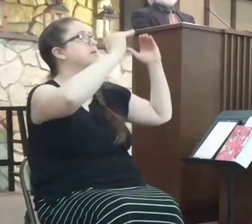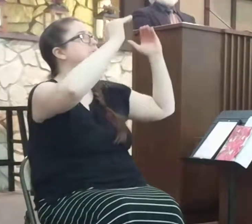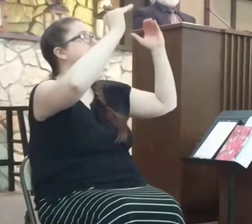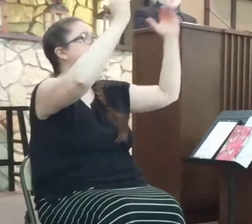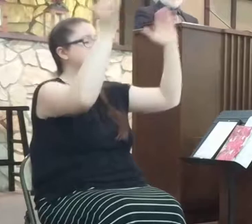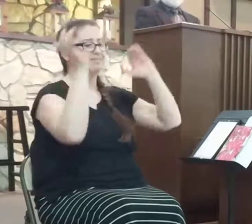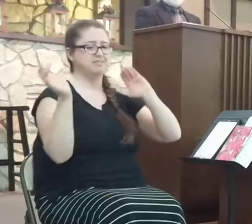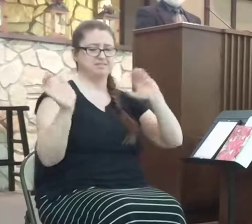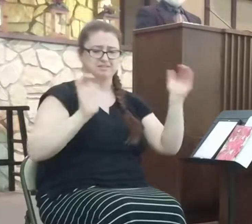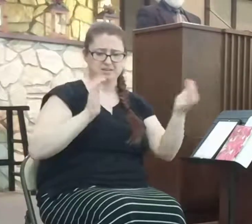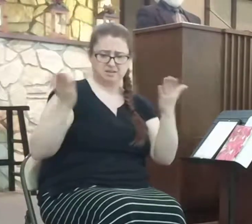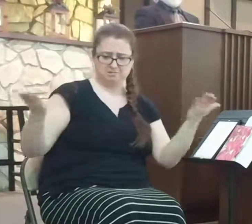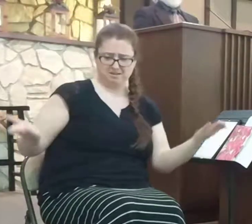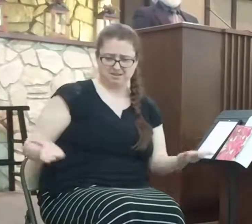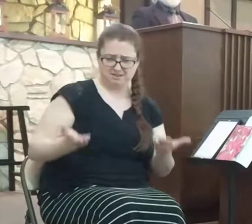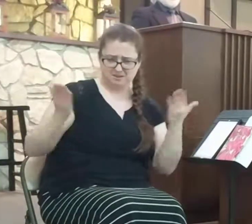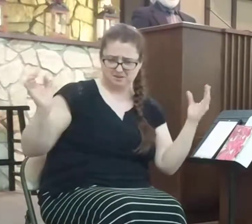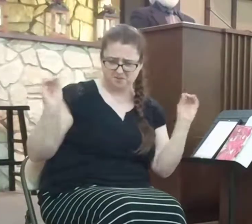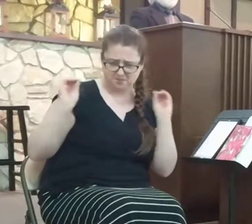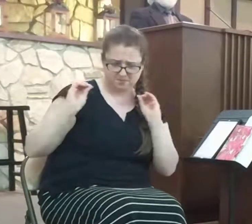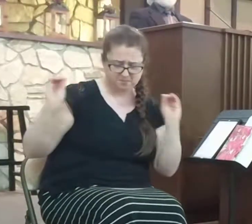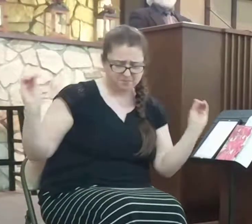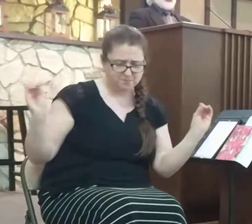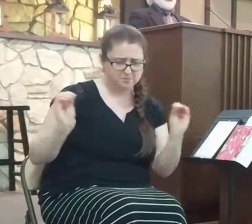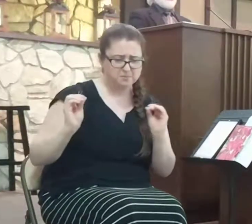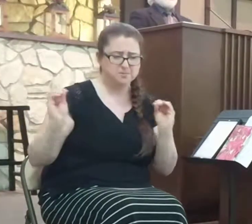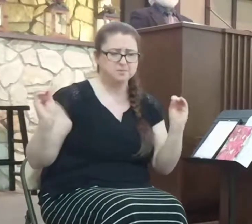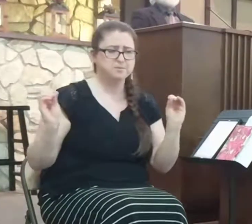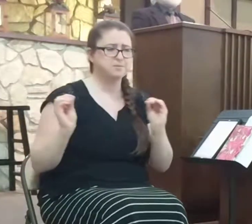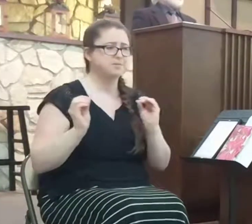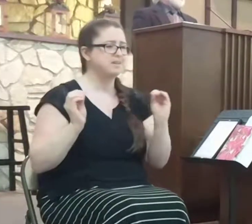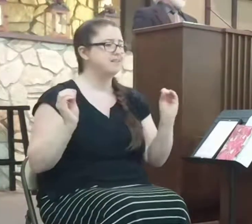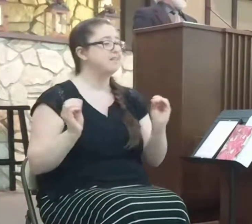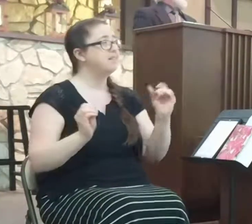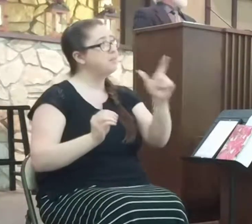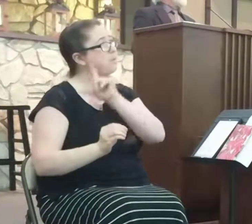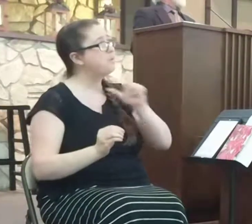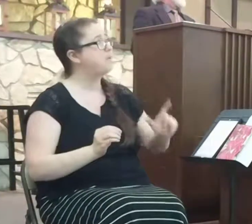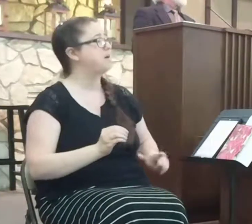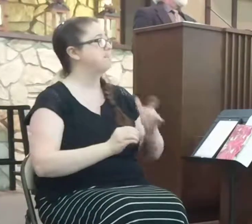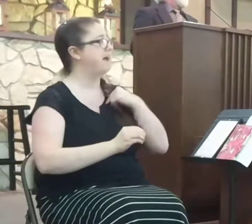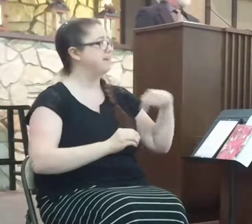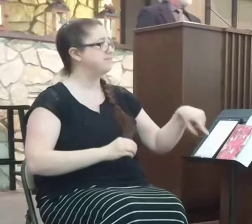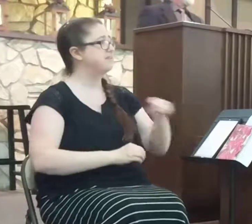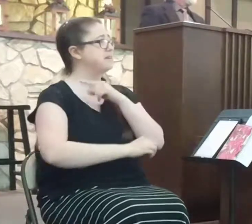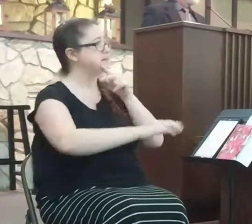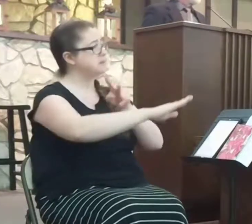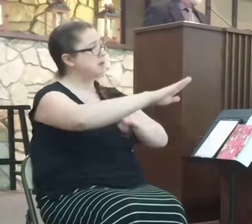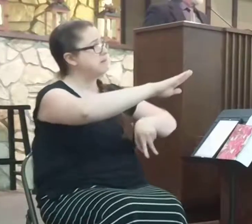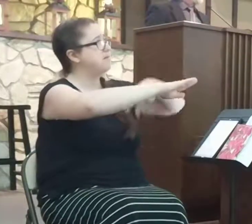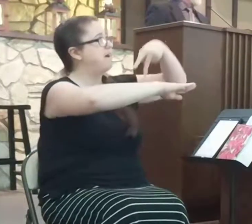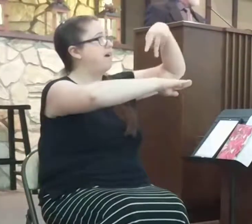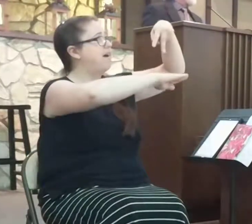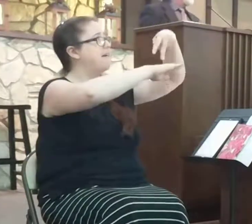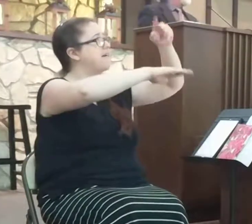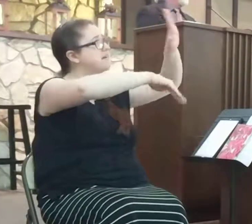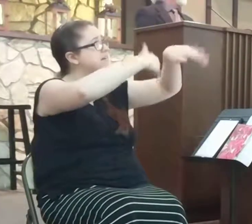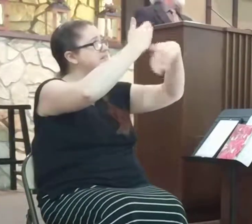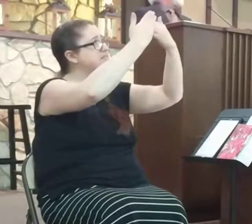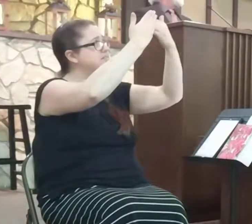bank than I have found. Lord, plant my feet on higher